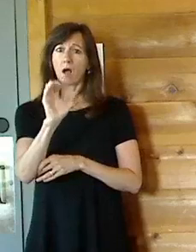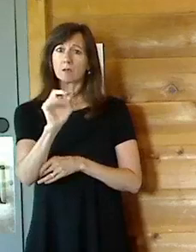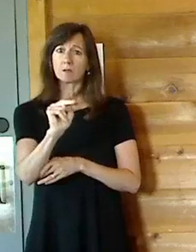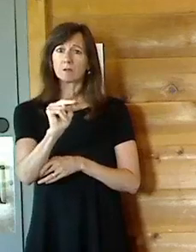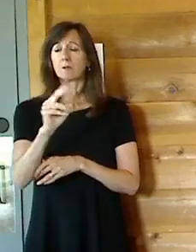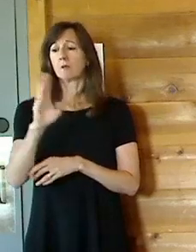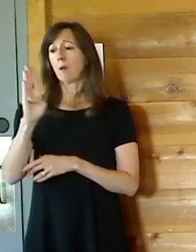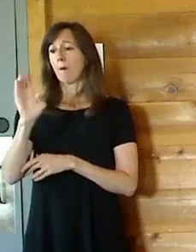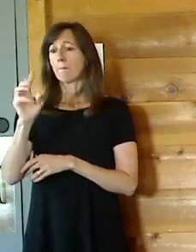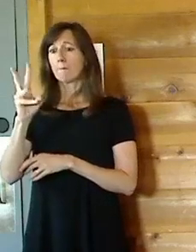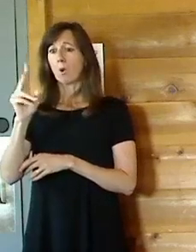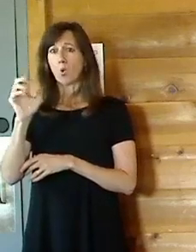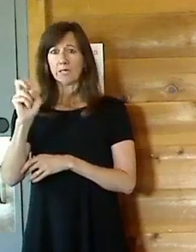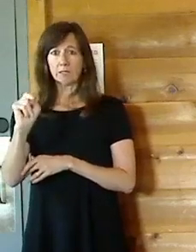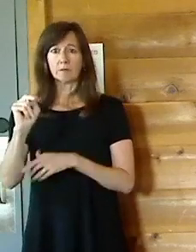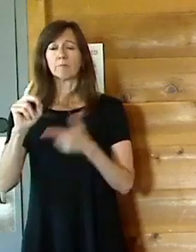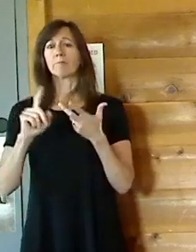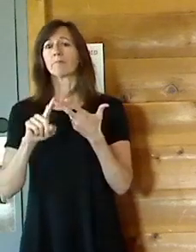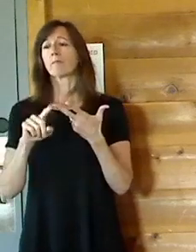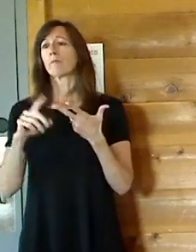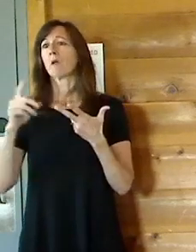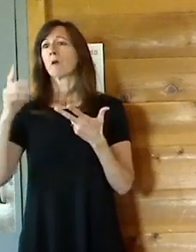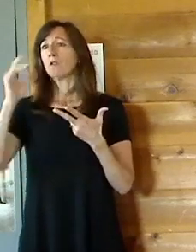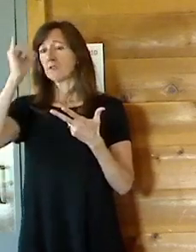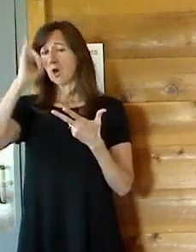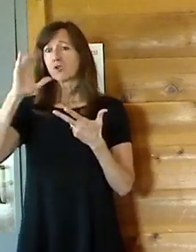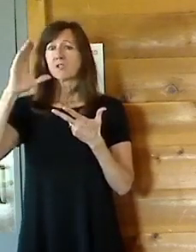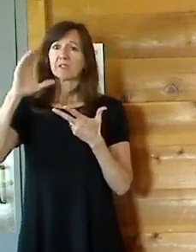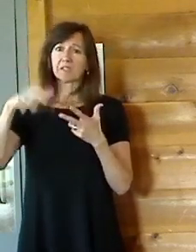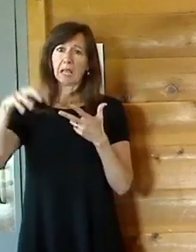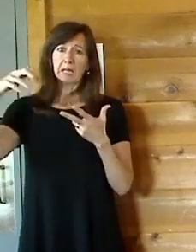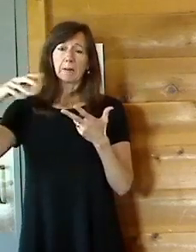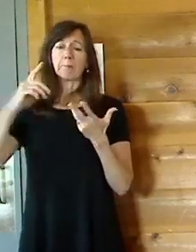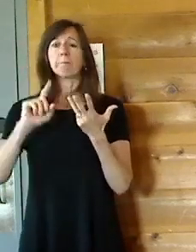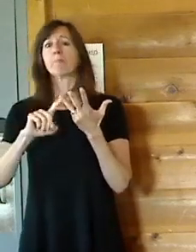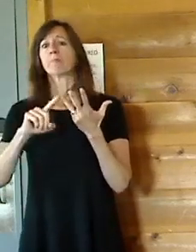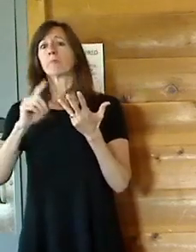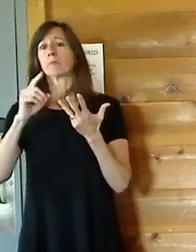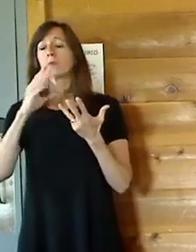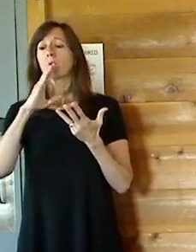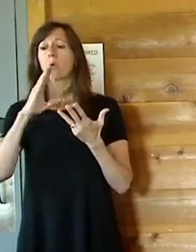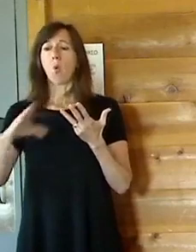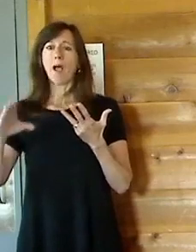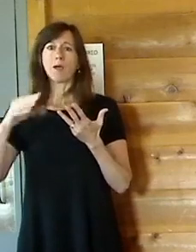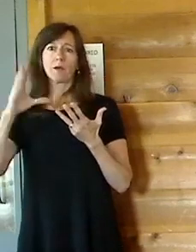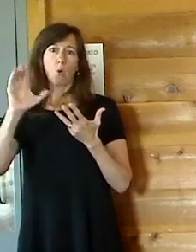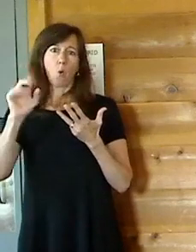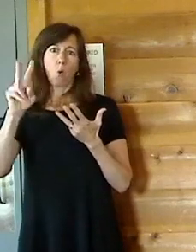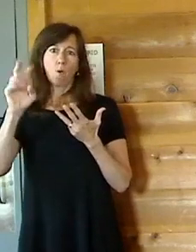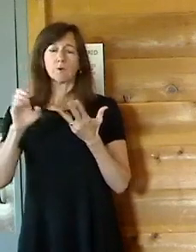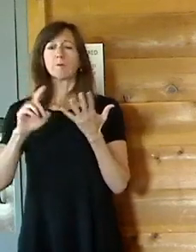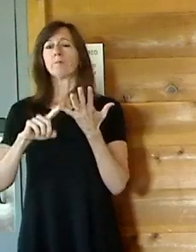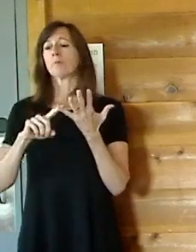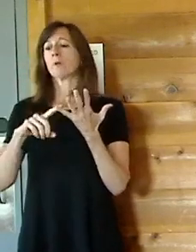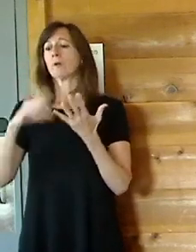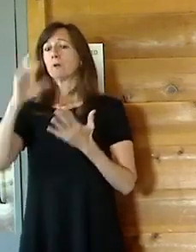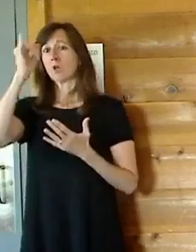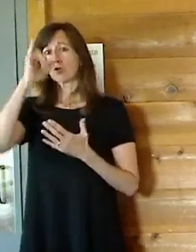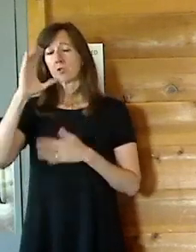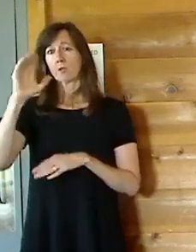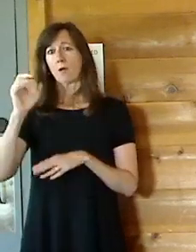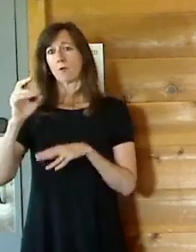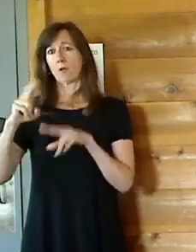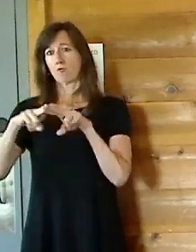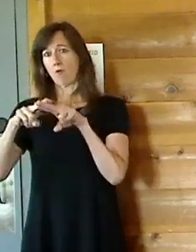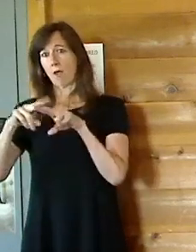of course, Dutchess Stadium, Quiet Cove, the two rail trails. We're expanding the Dutchess Rail Trail to include this urban trail that we're